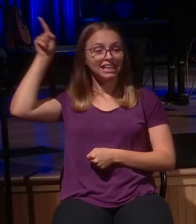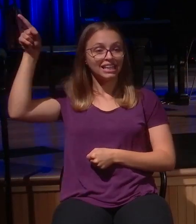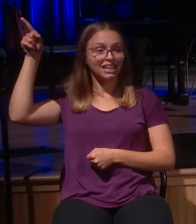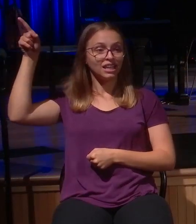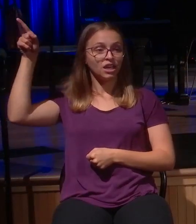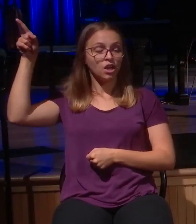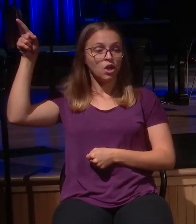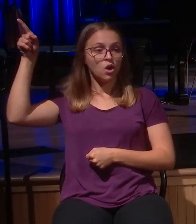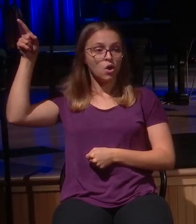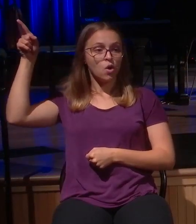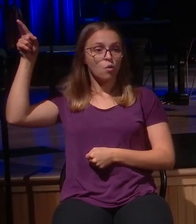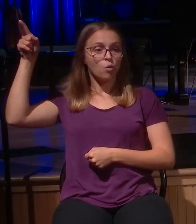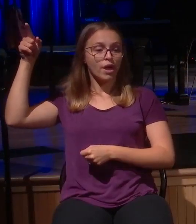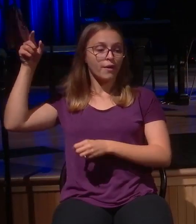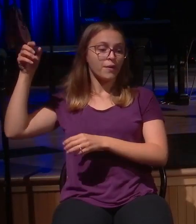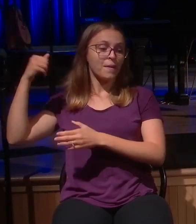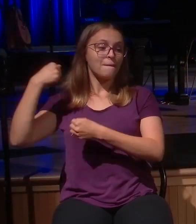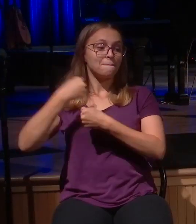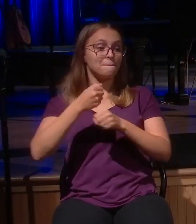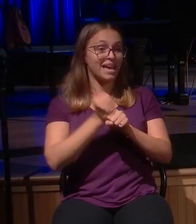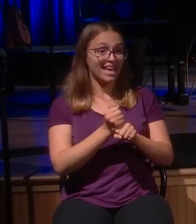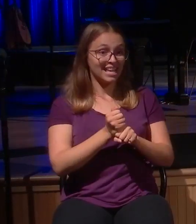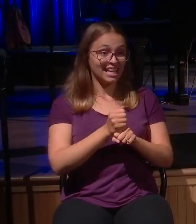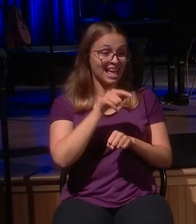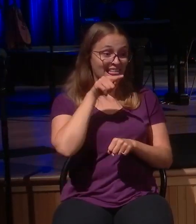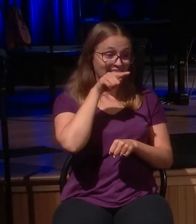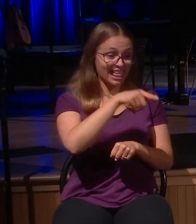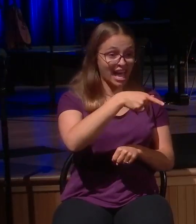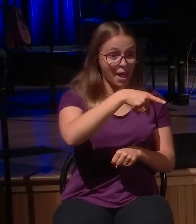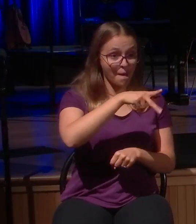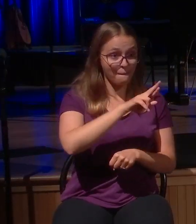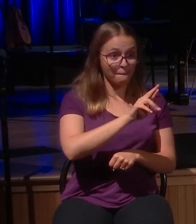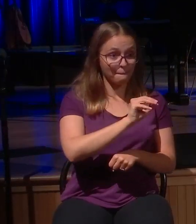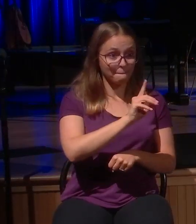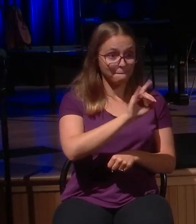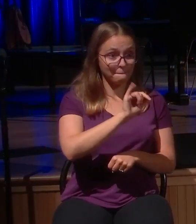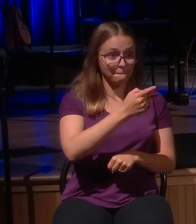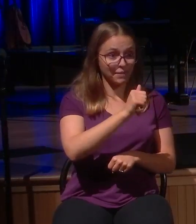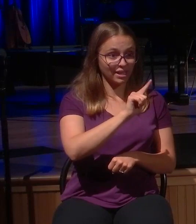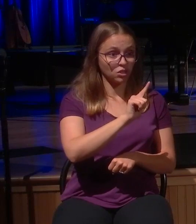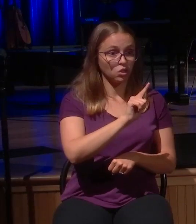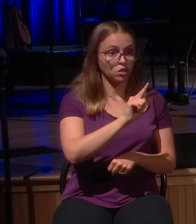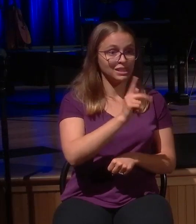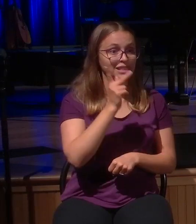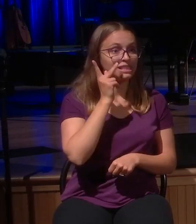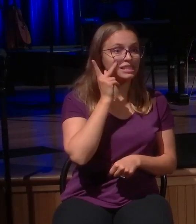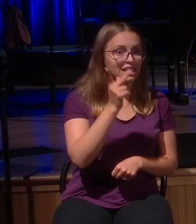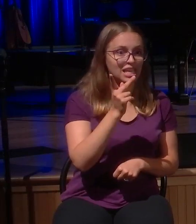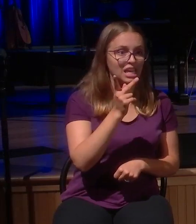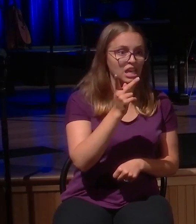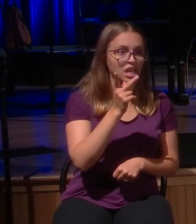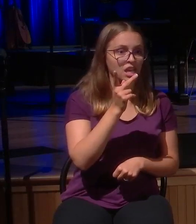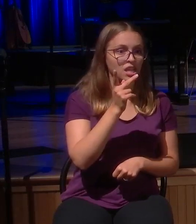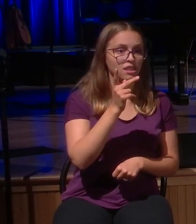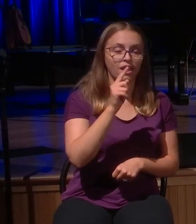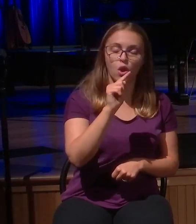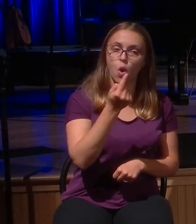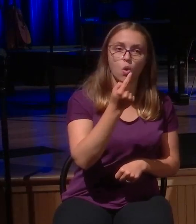desperation and utter need when all of a sudden that they will come to their senses and that they will turn home. Parents, keep